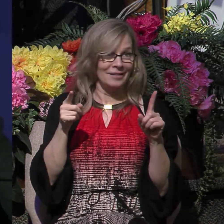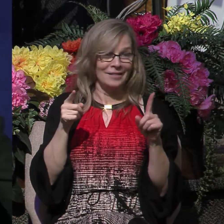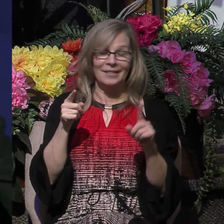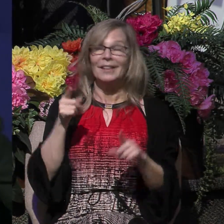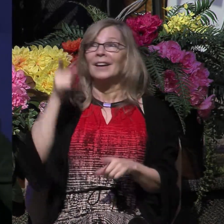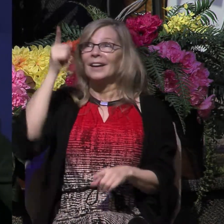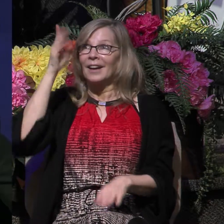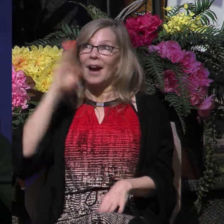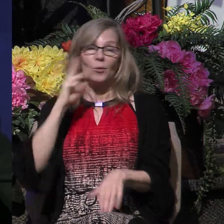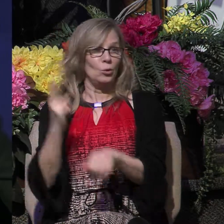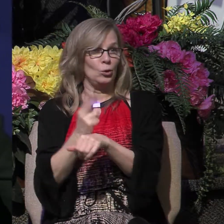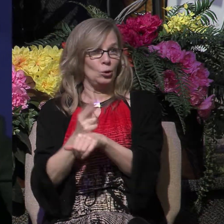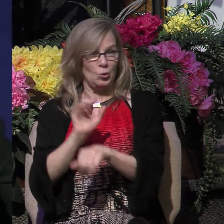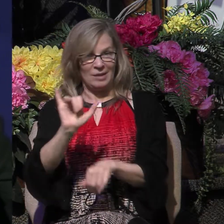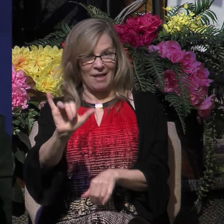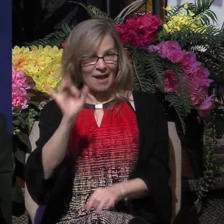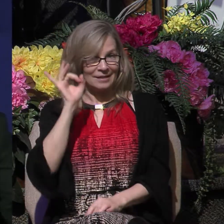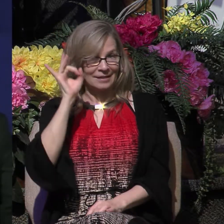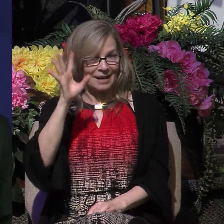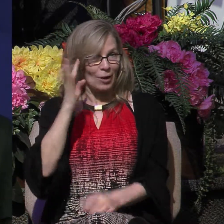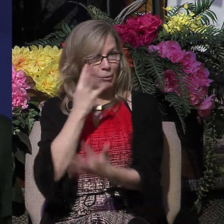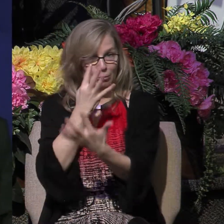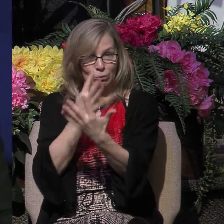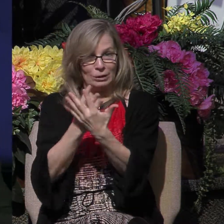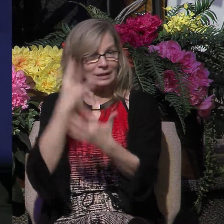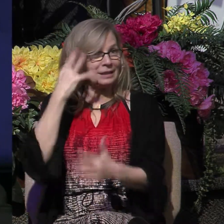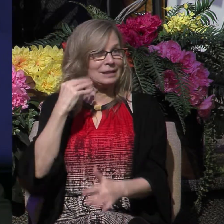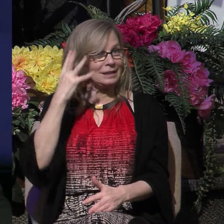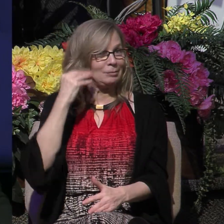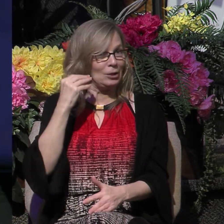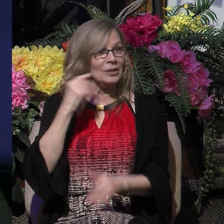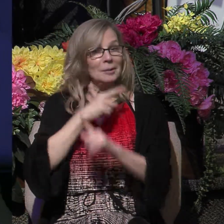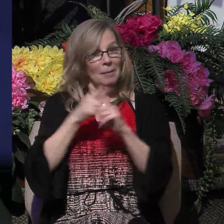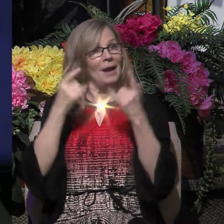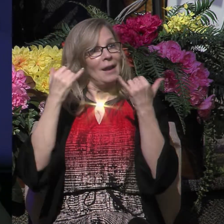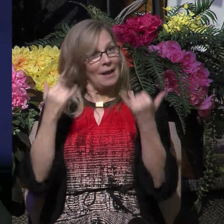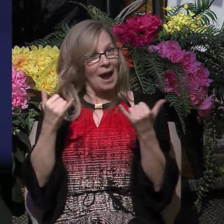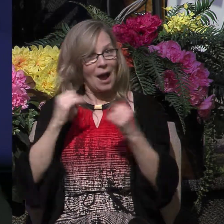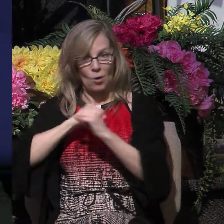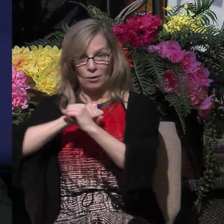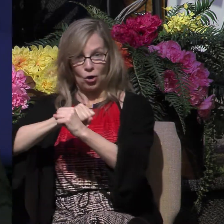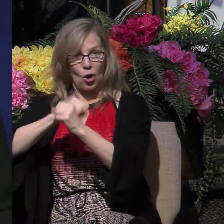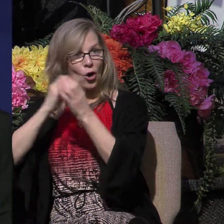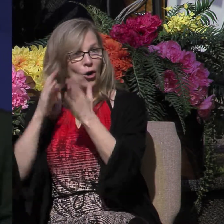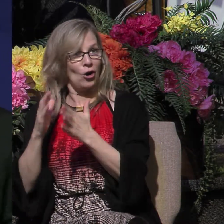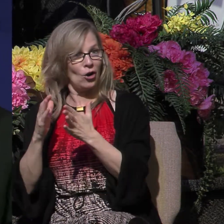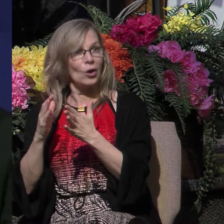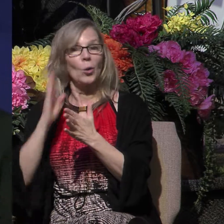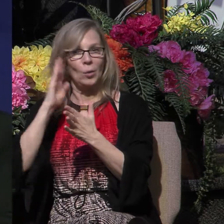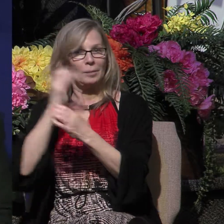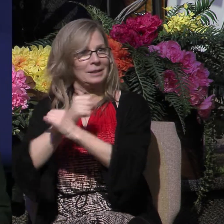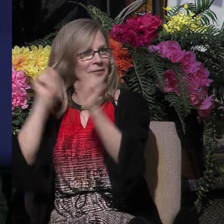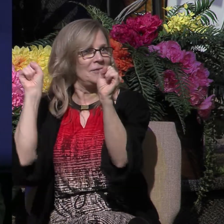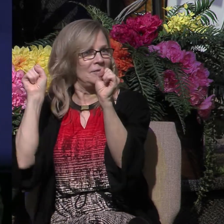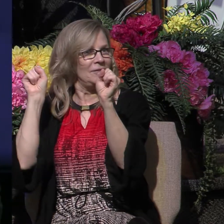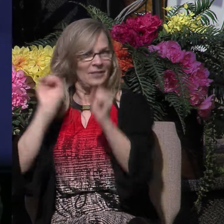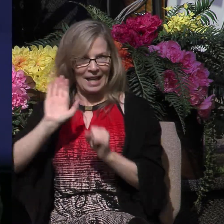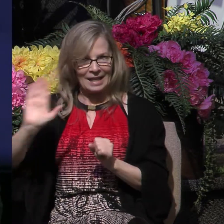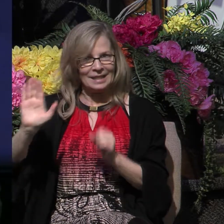these two missionaries to bring about the salvation of the keeper of the jail and his household. Now, as I told you last Sunday, Luke presents